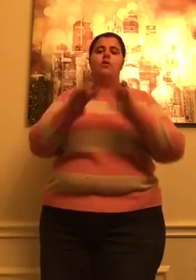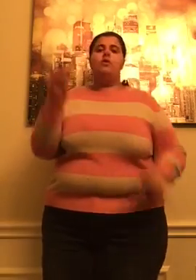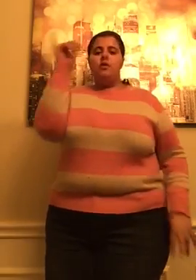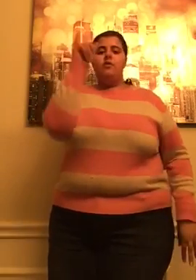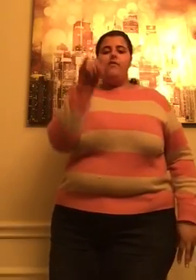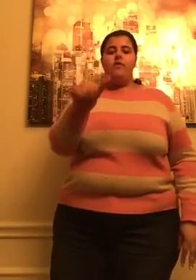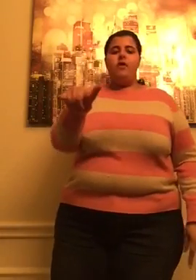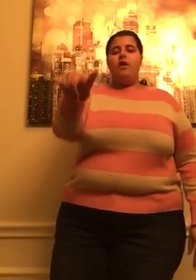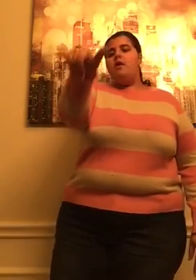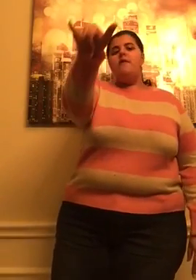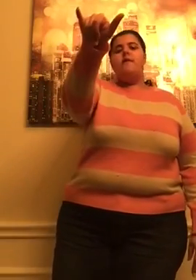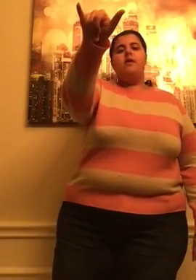forever